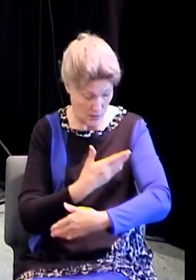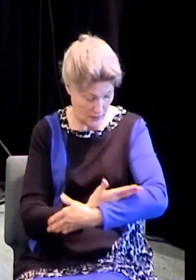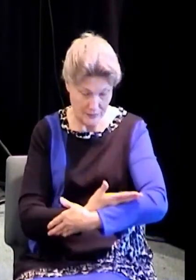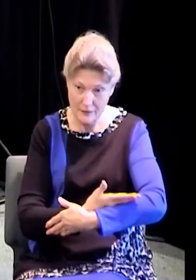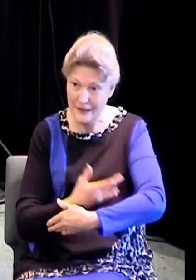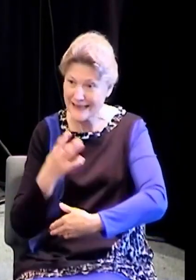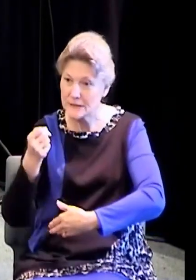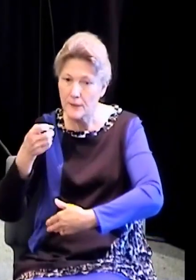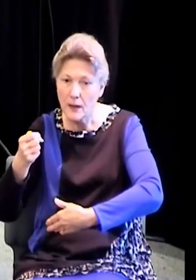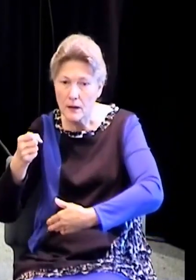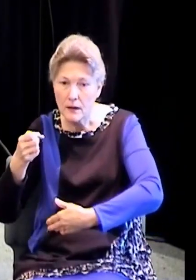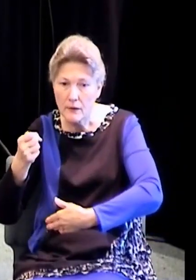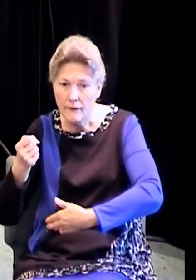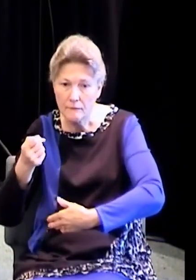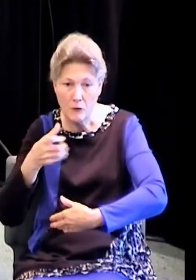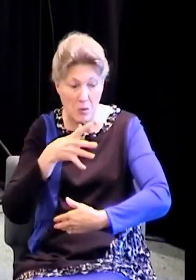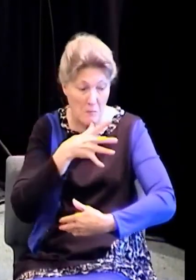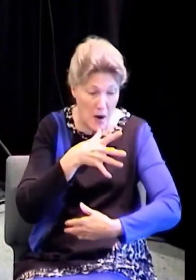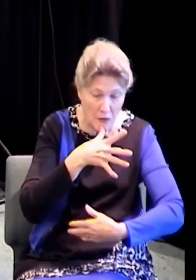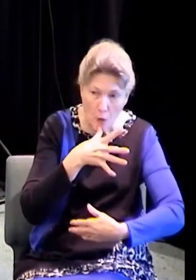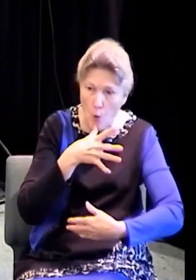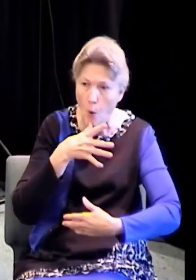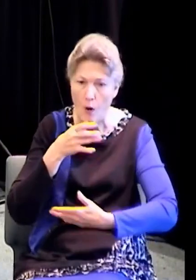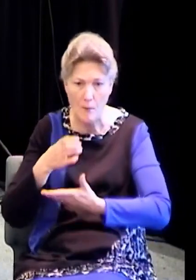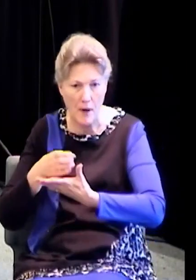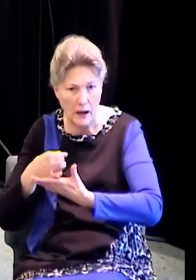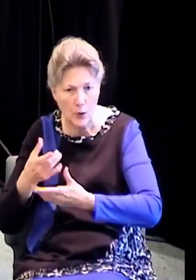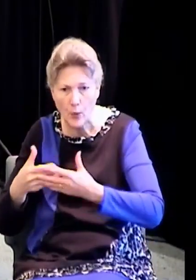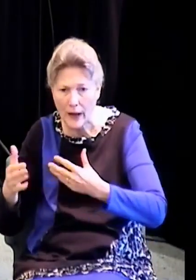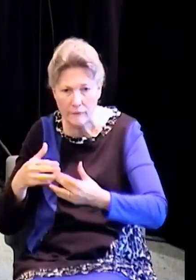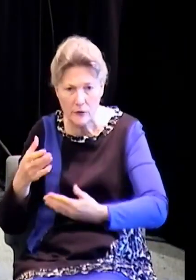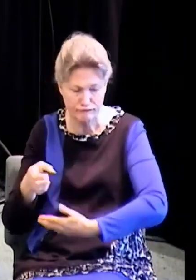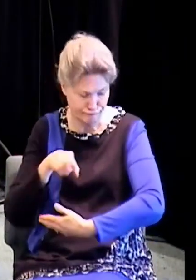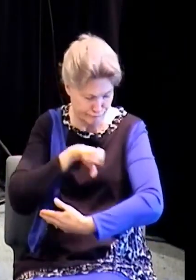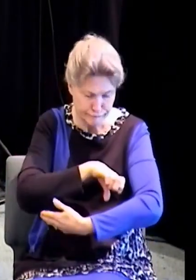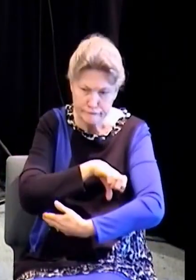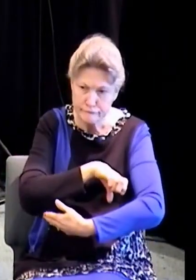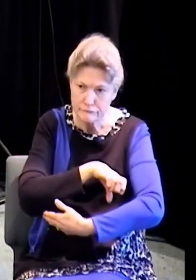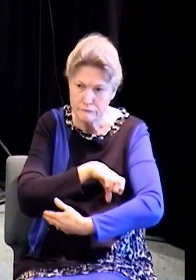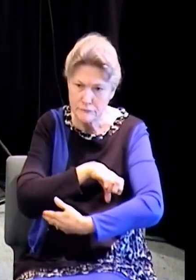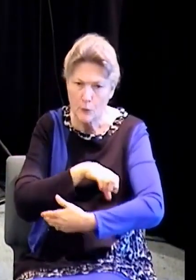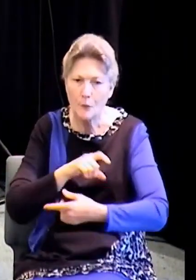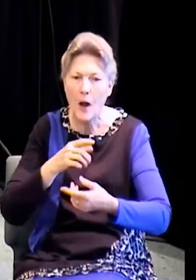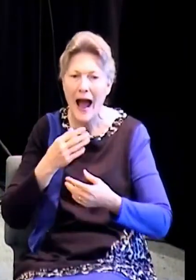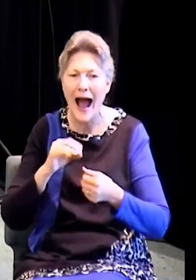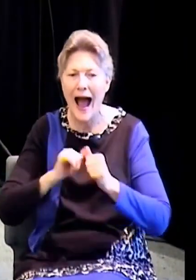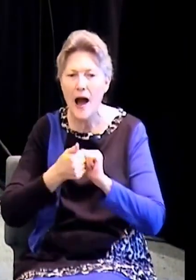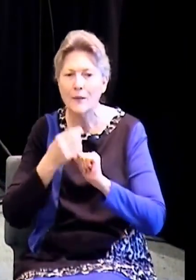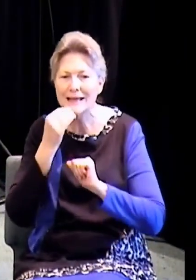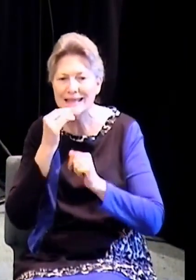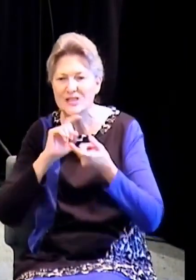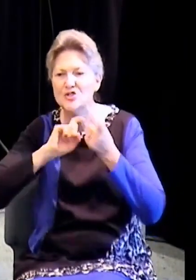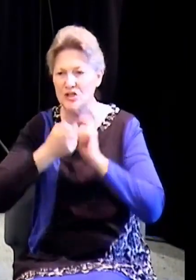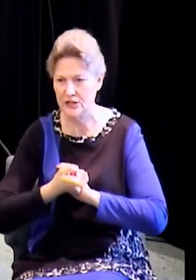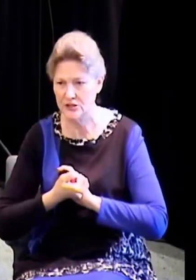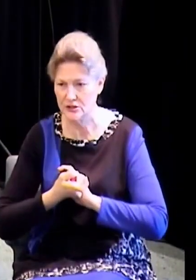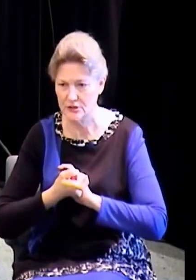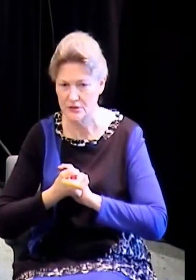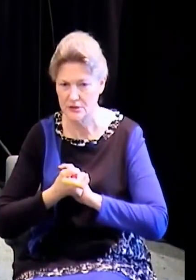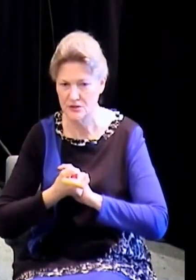the milk of the word, and talking about what we eat, the bread of life. I got such a hunger for the bread of life